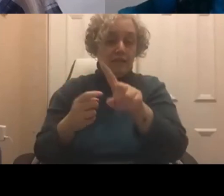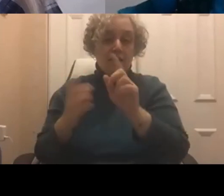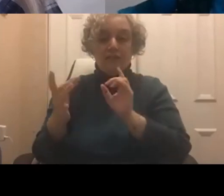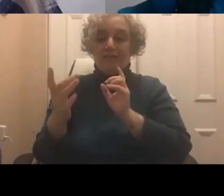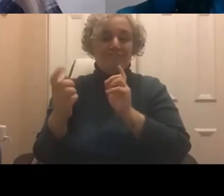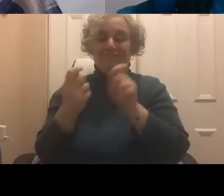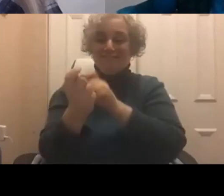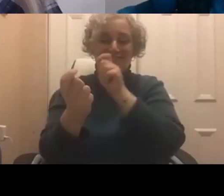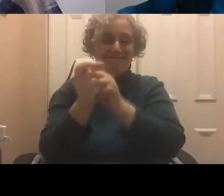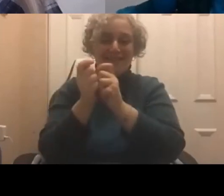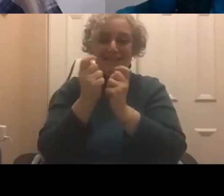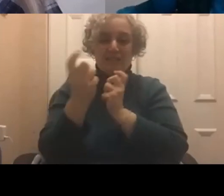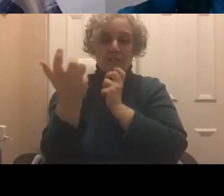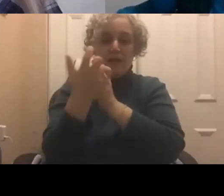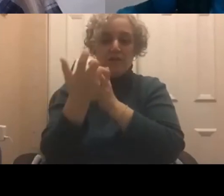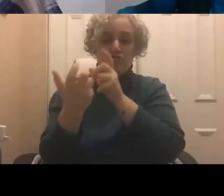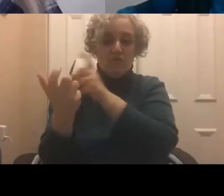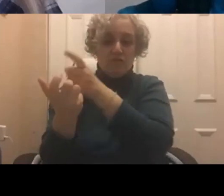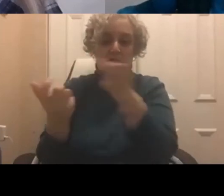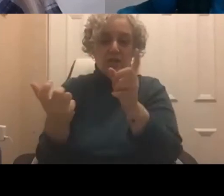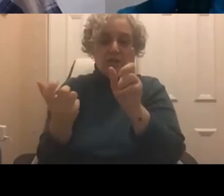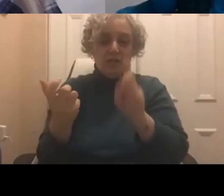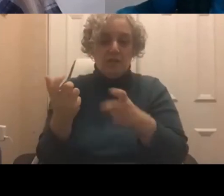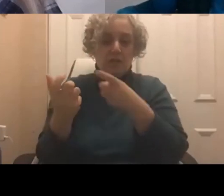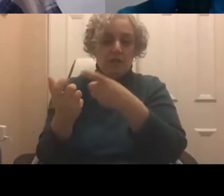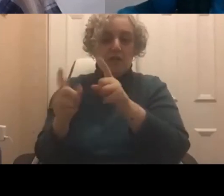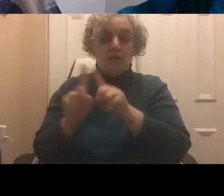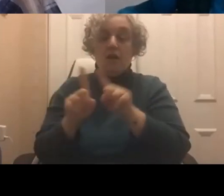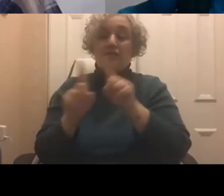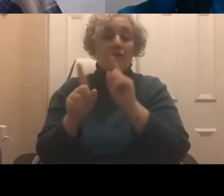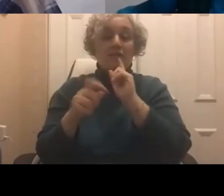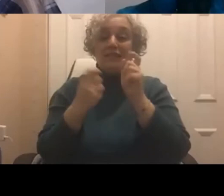in the world today.